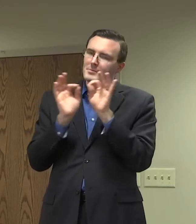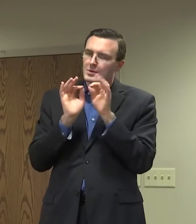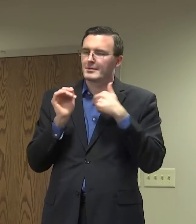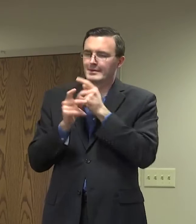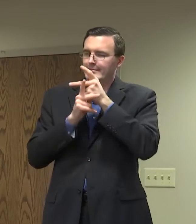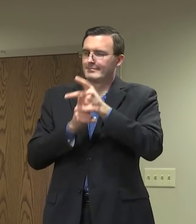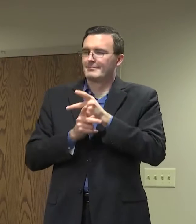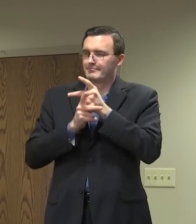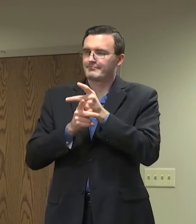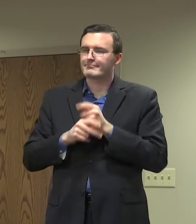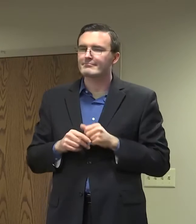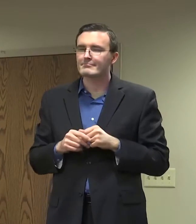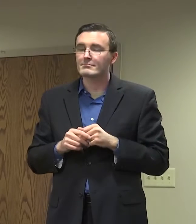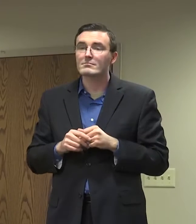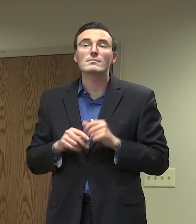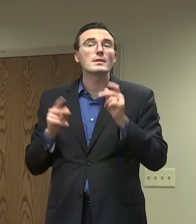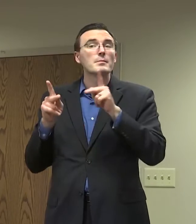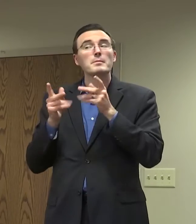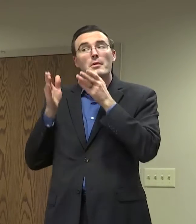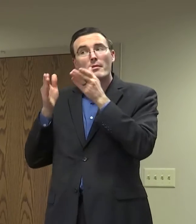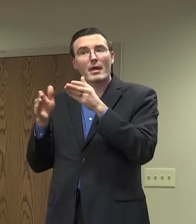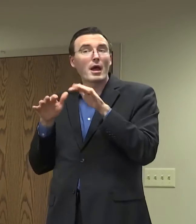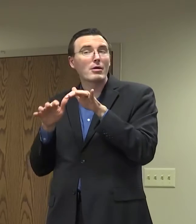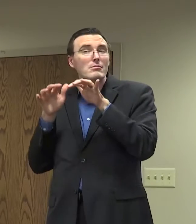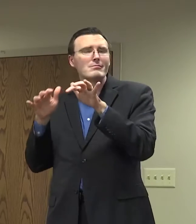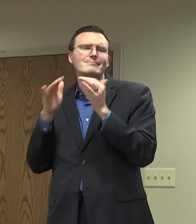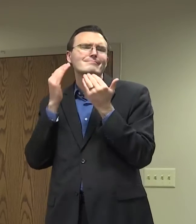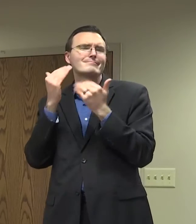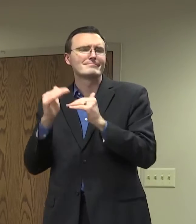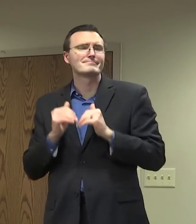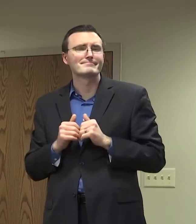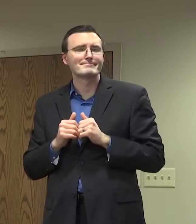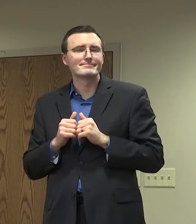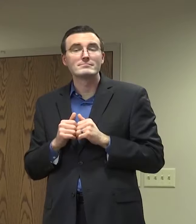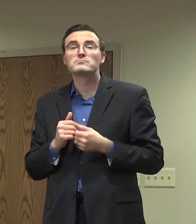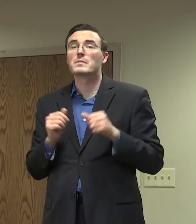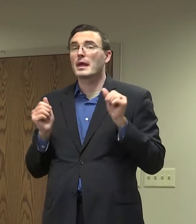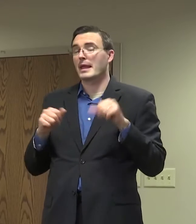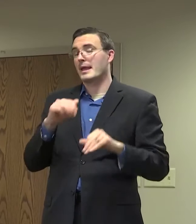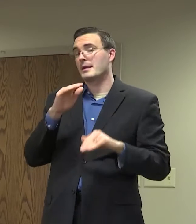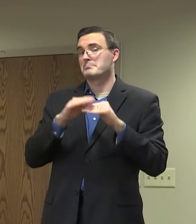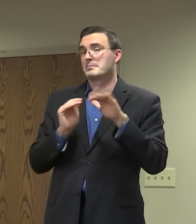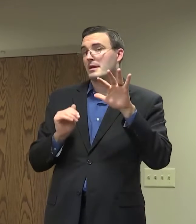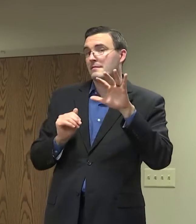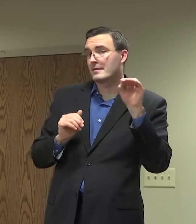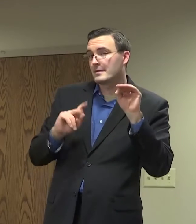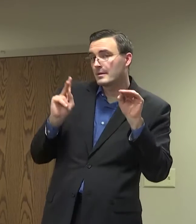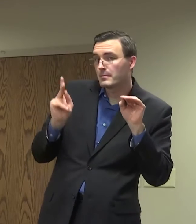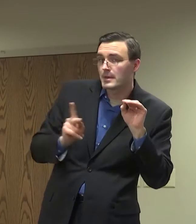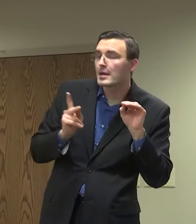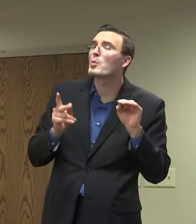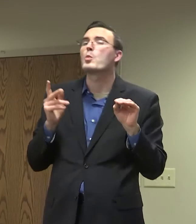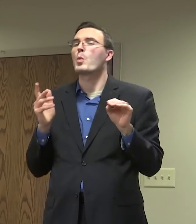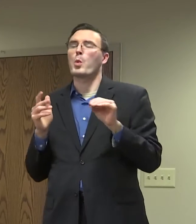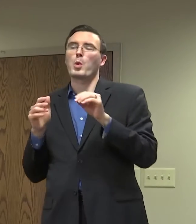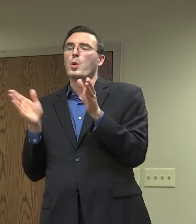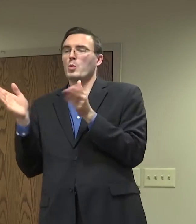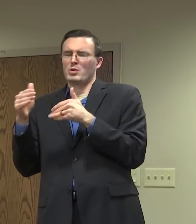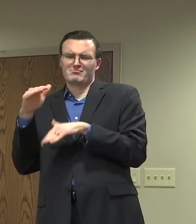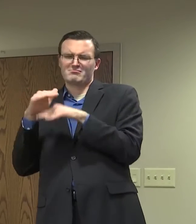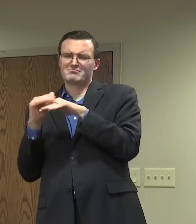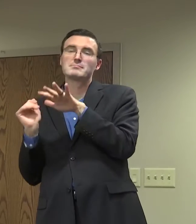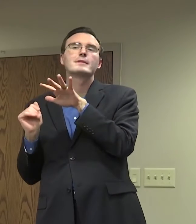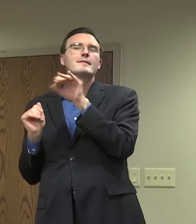Occupancy limits are in existence. So 50 guests or 50 percent of overall room capacity, group size limits, face